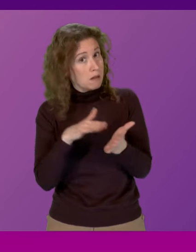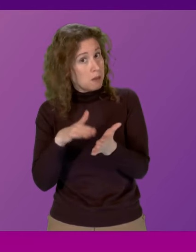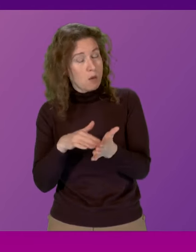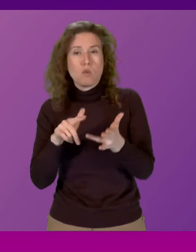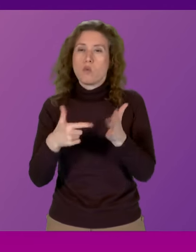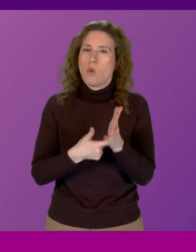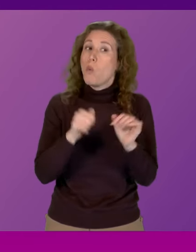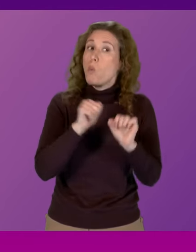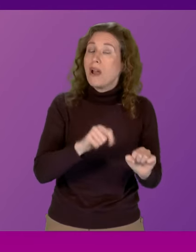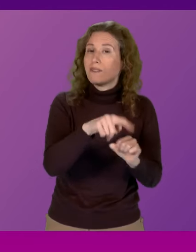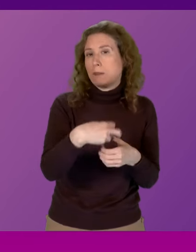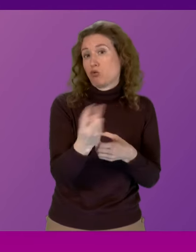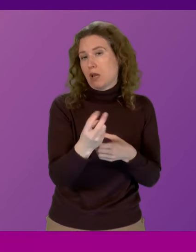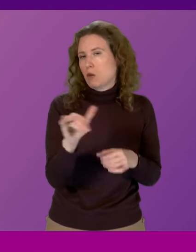Michael Matheson or wait for his resignation?